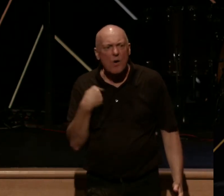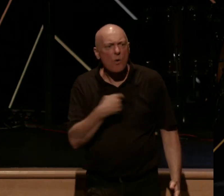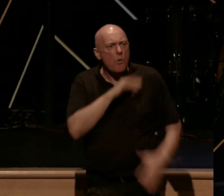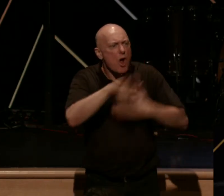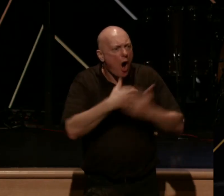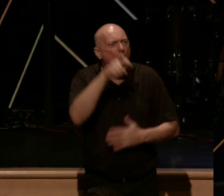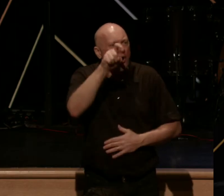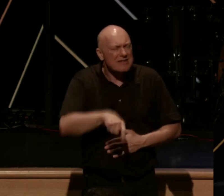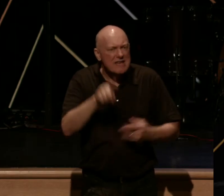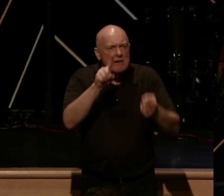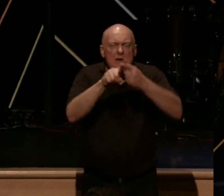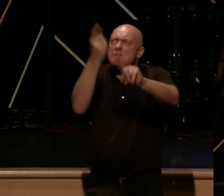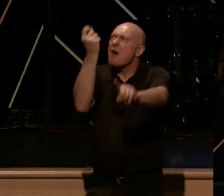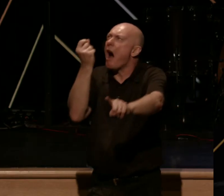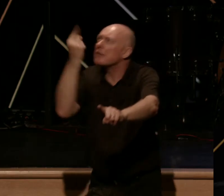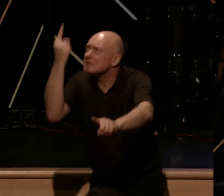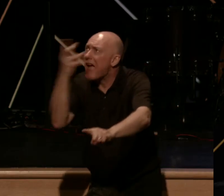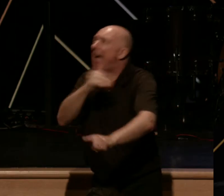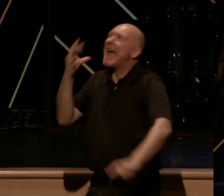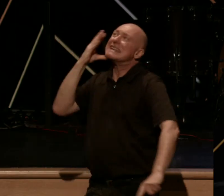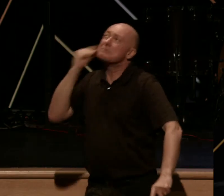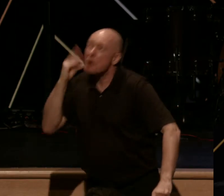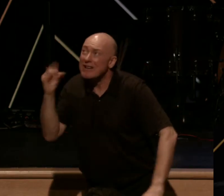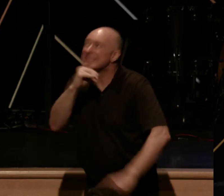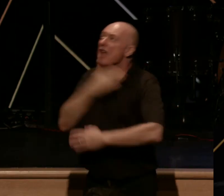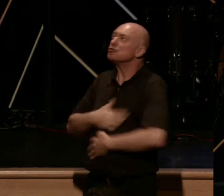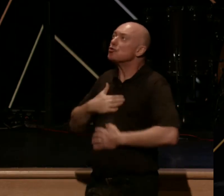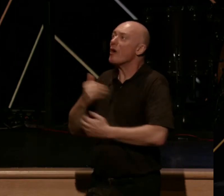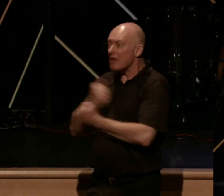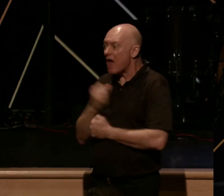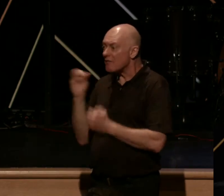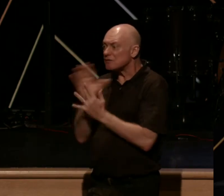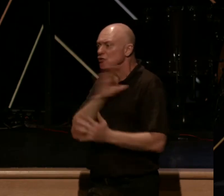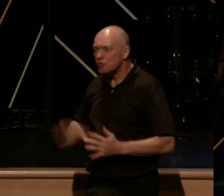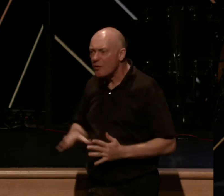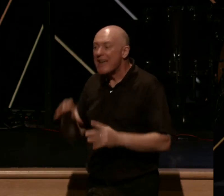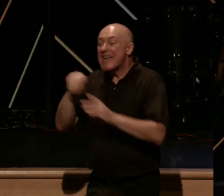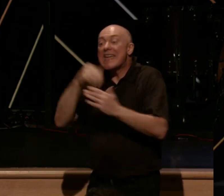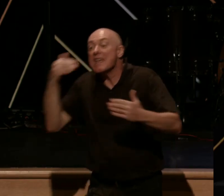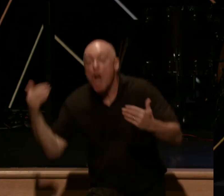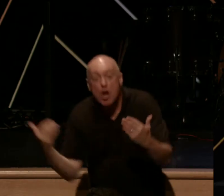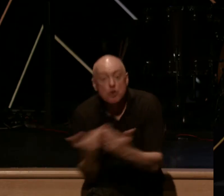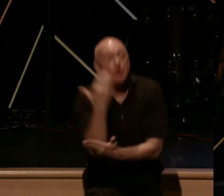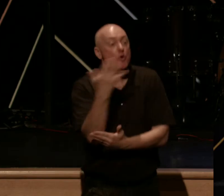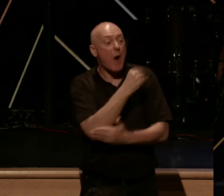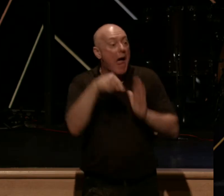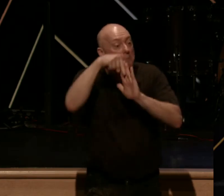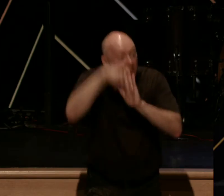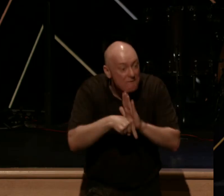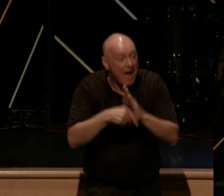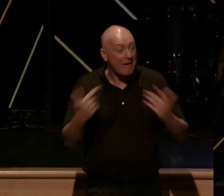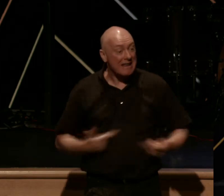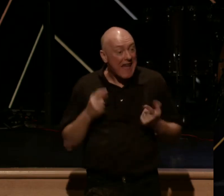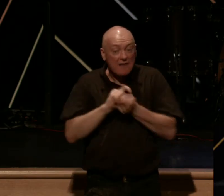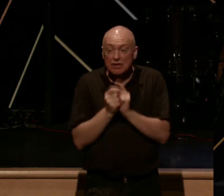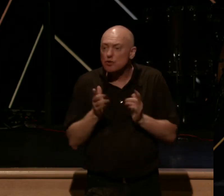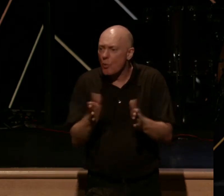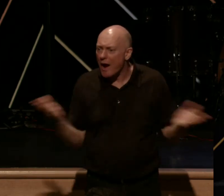to comprehend and experience and enjoy the love of Jesus Christ in a new and profoundly life-changing way? Here's